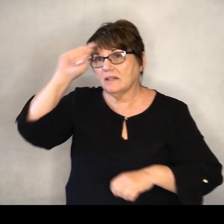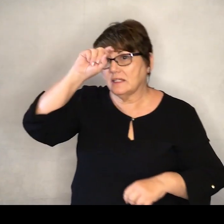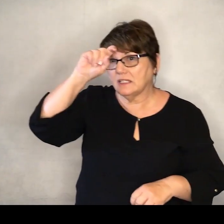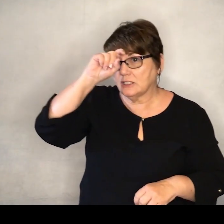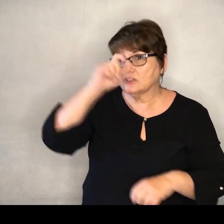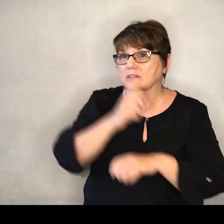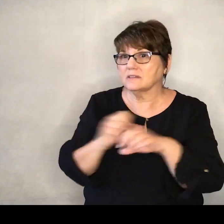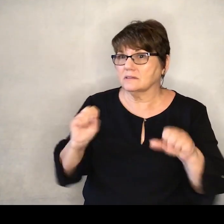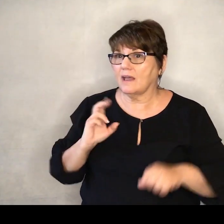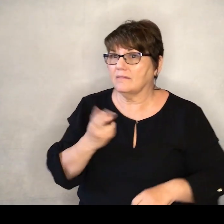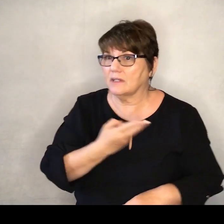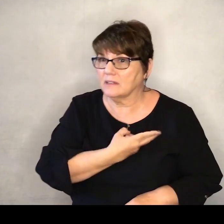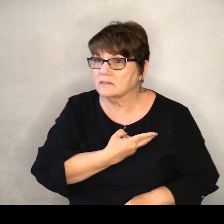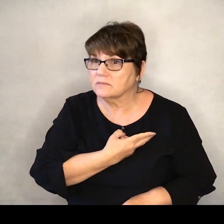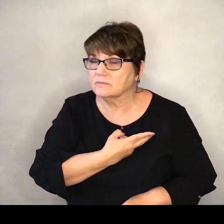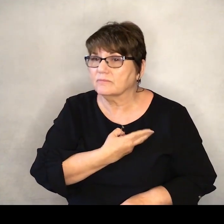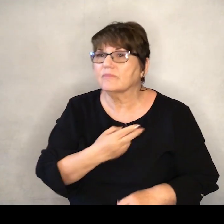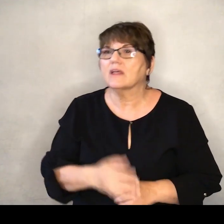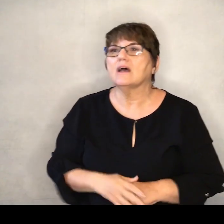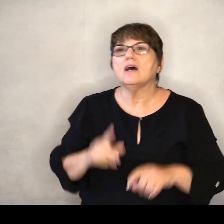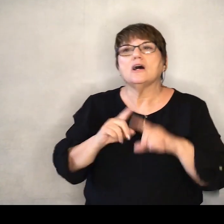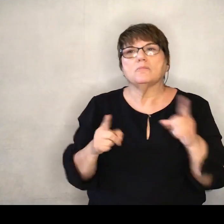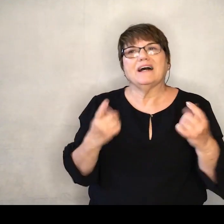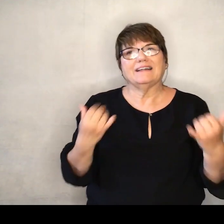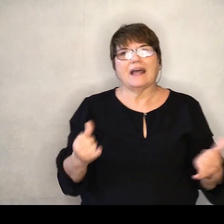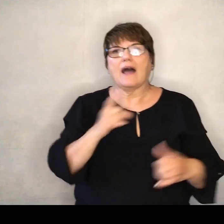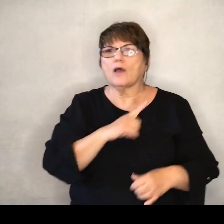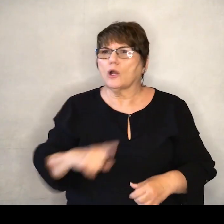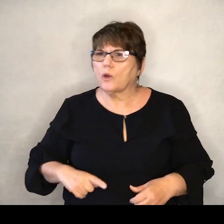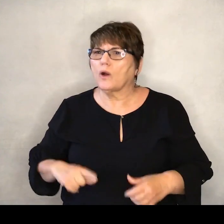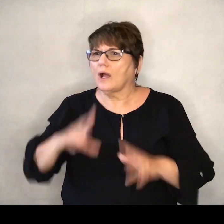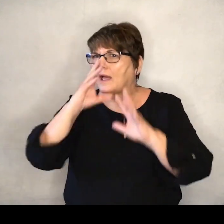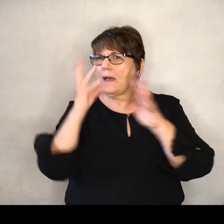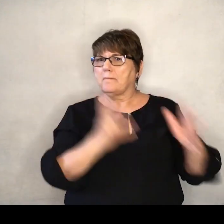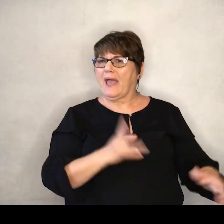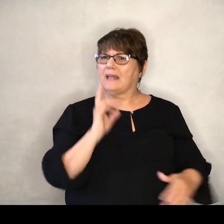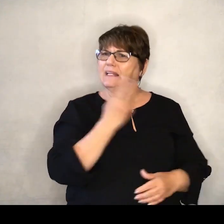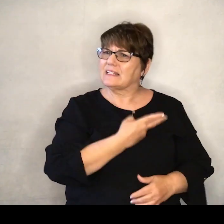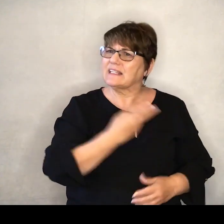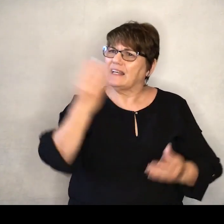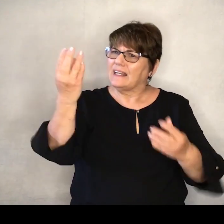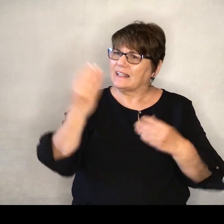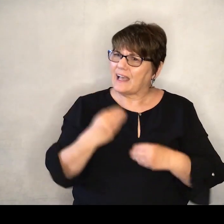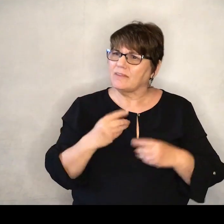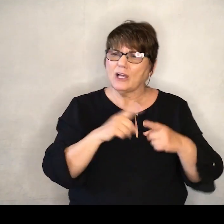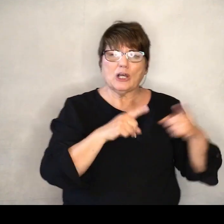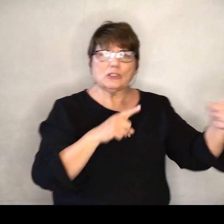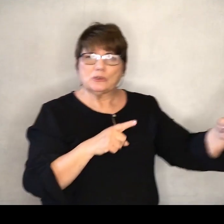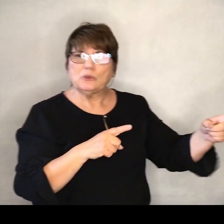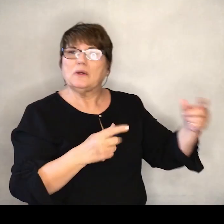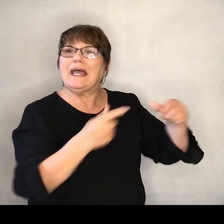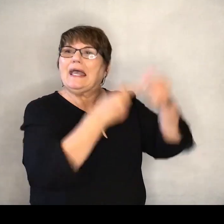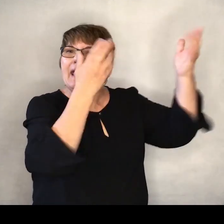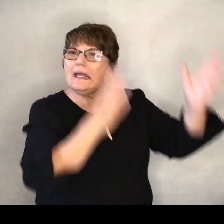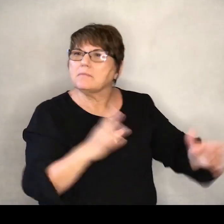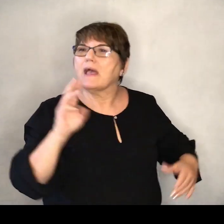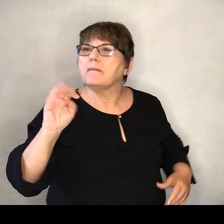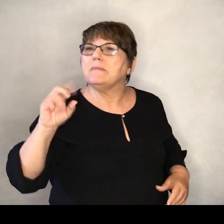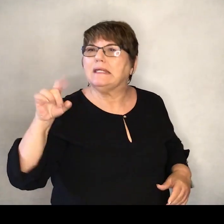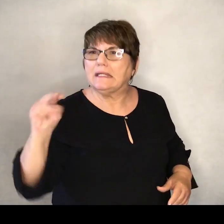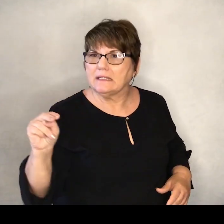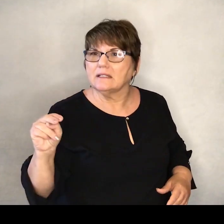Lord bring us up out of Egypt? But now the Lord has abandoned us and given us into the hand of Midian.